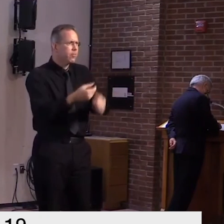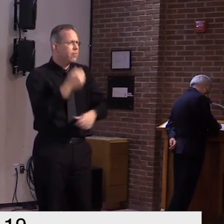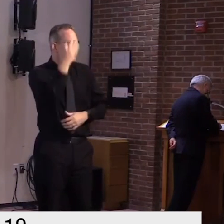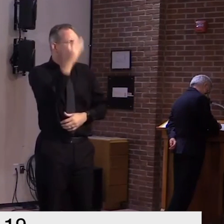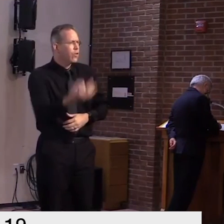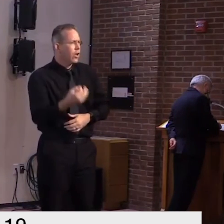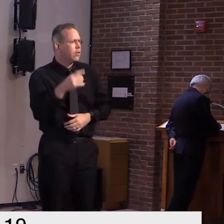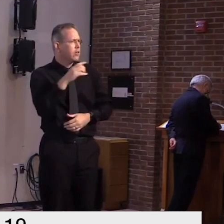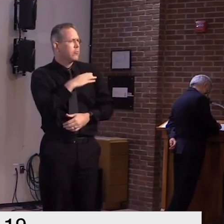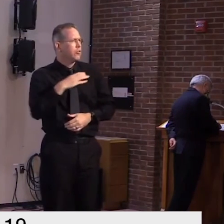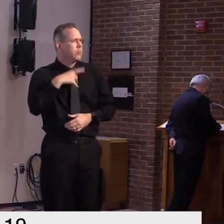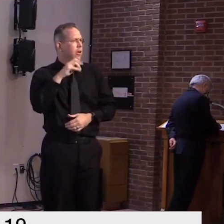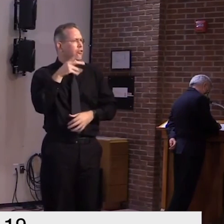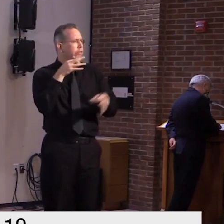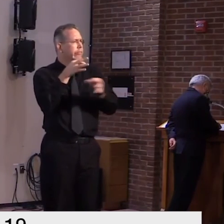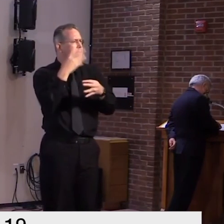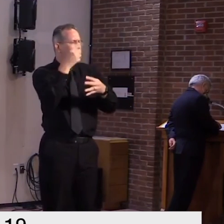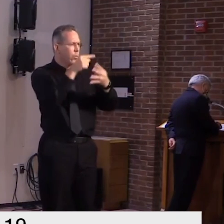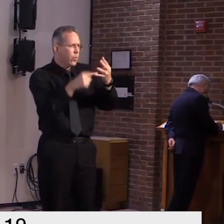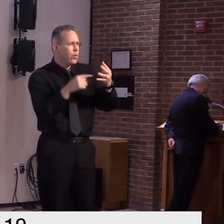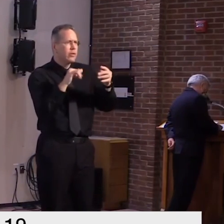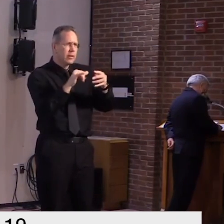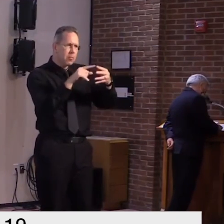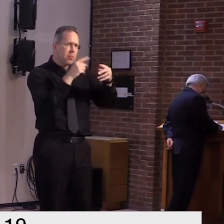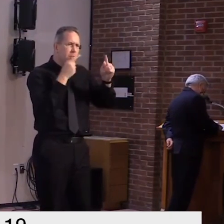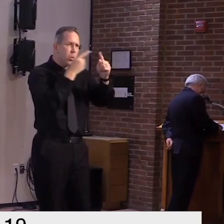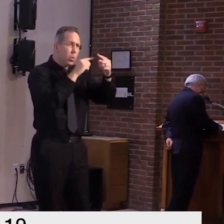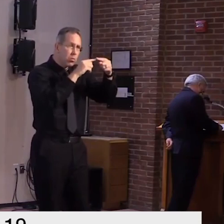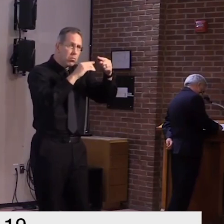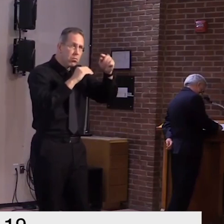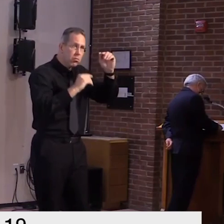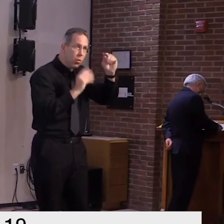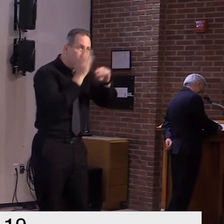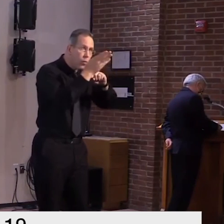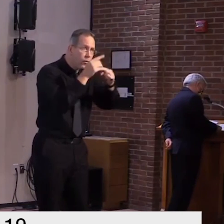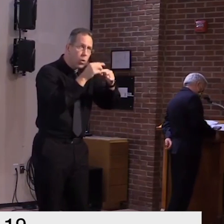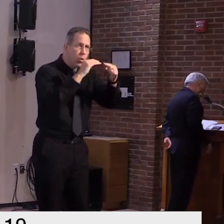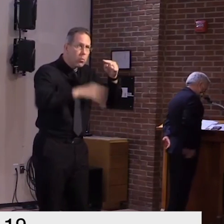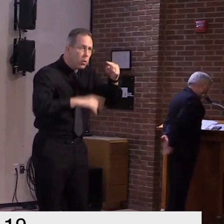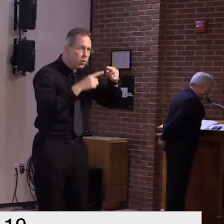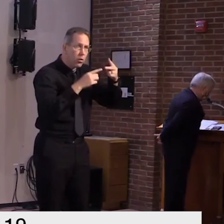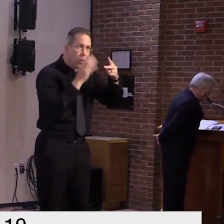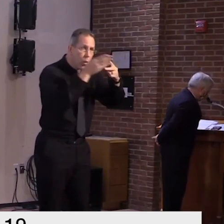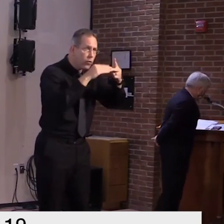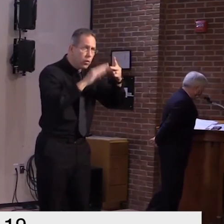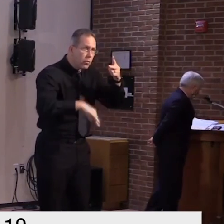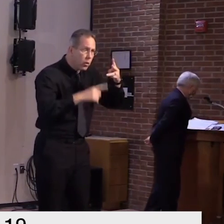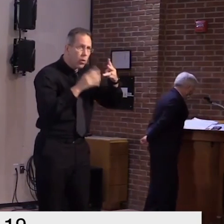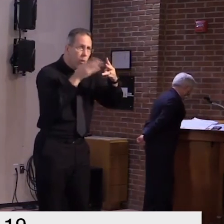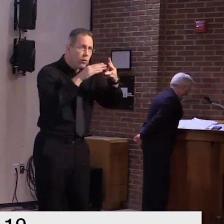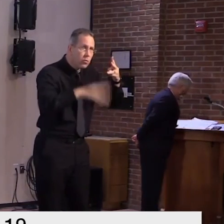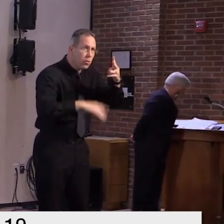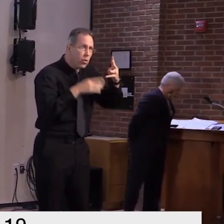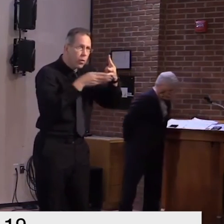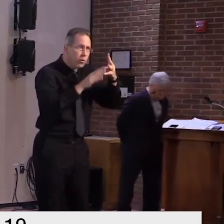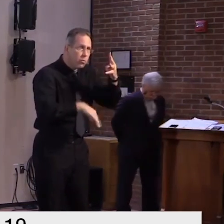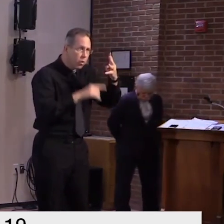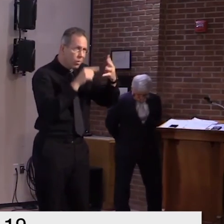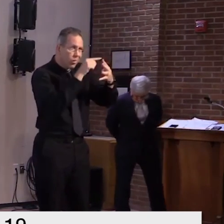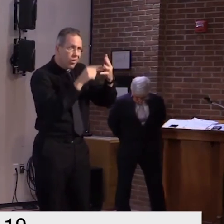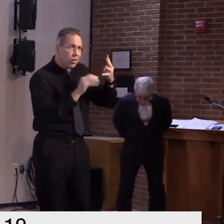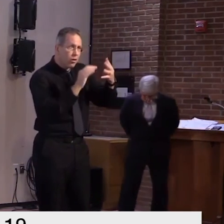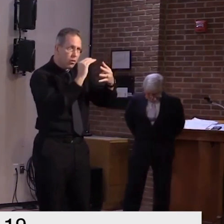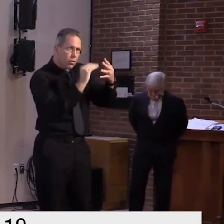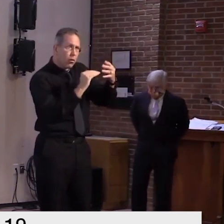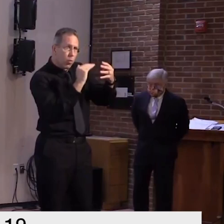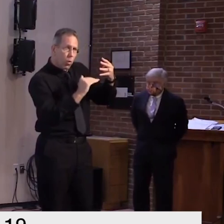percent and even down below one percent like we have been recently that would be a real change if it was suddenly five percent or ten percent